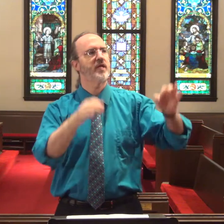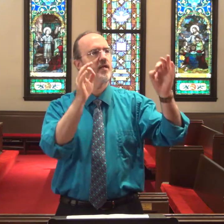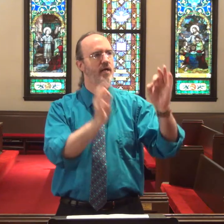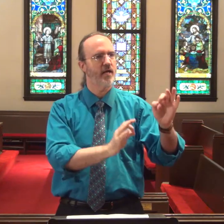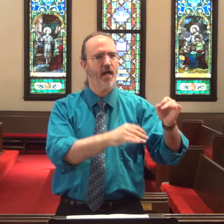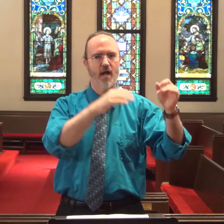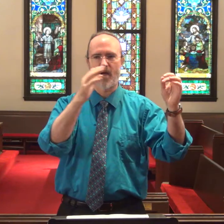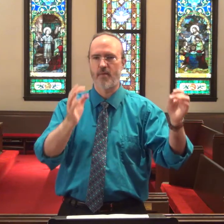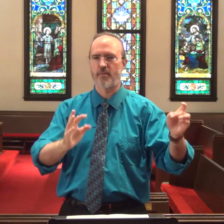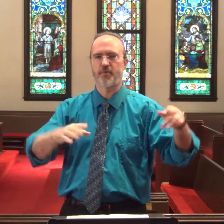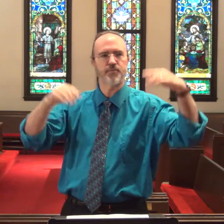My God!